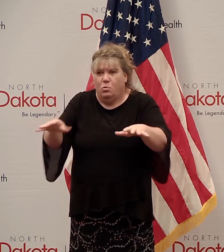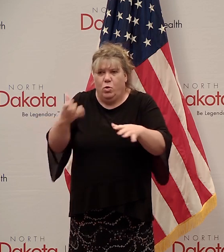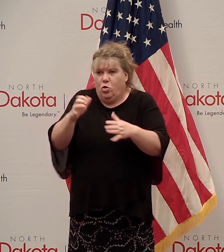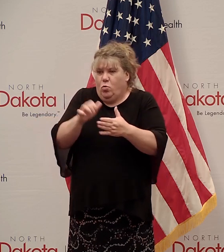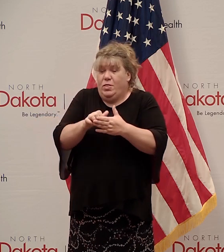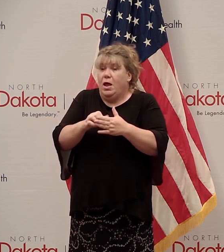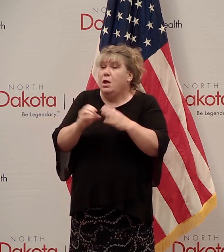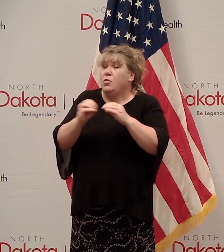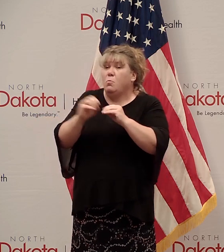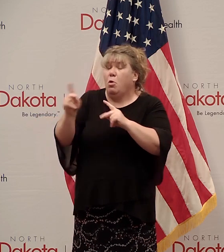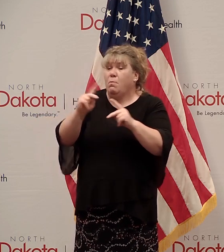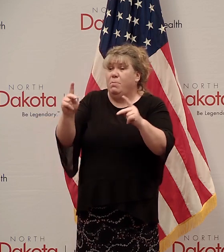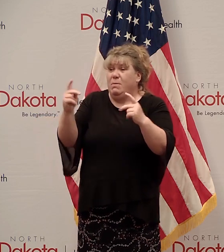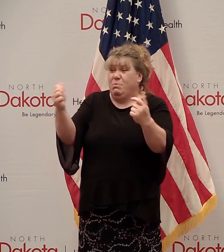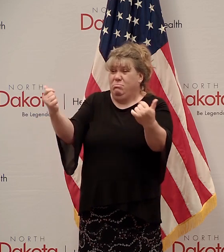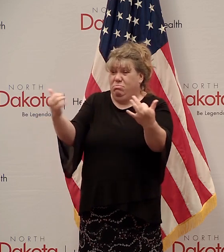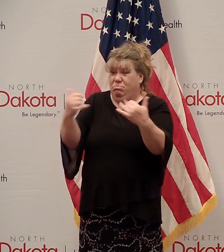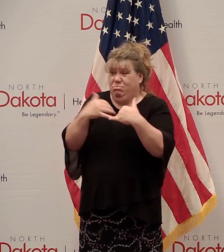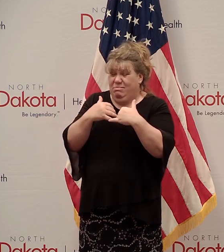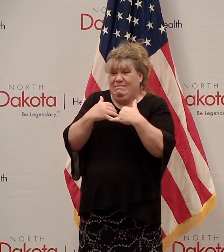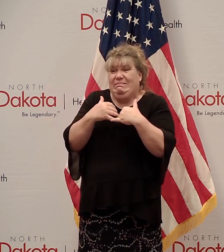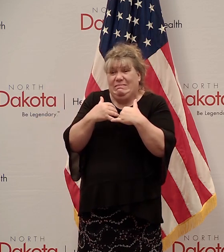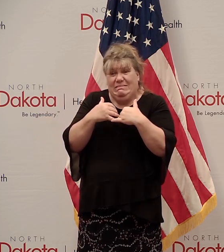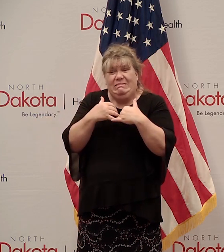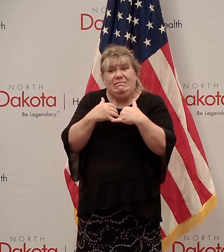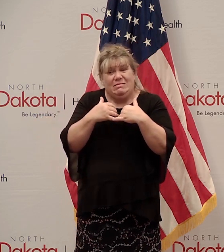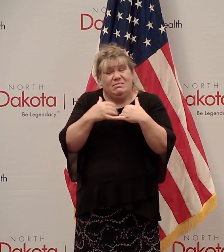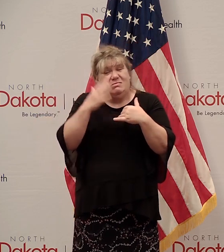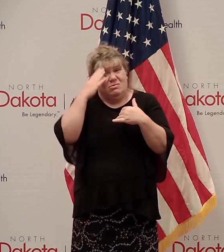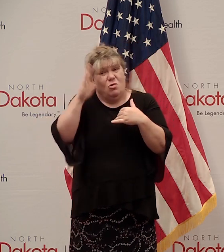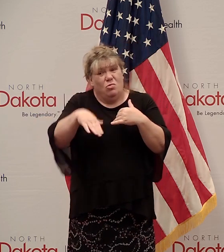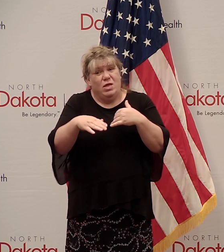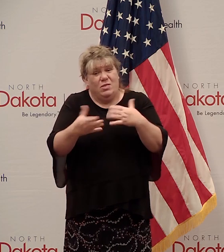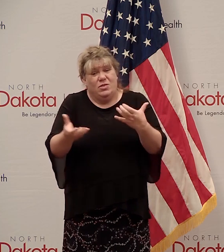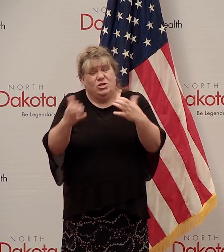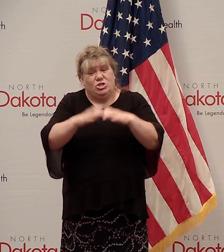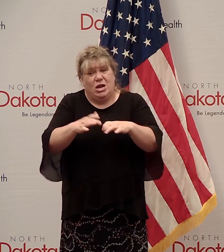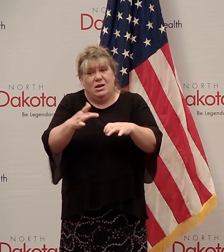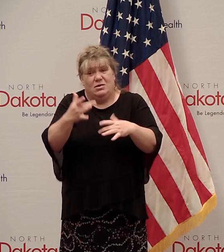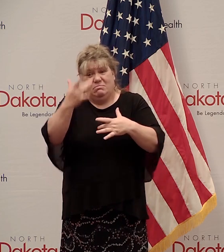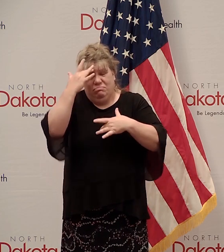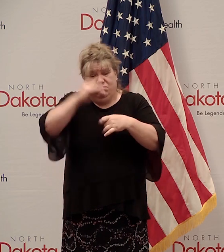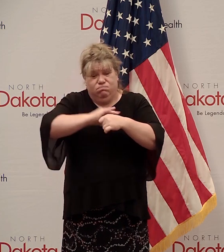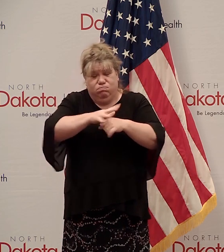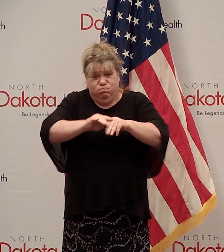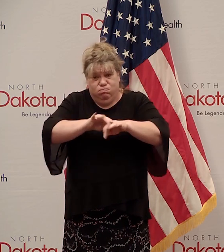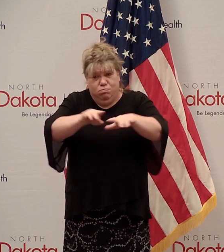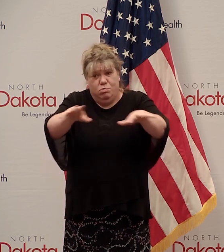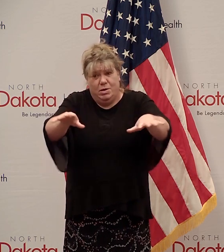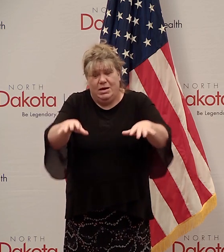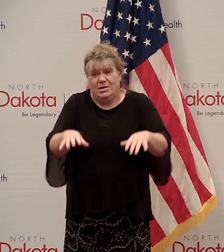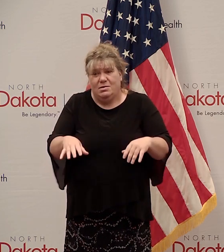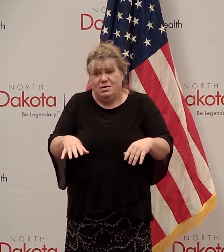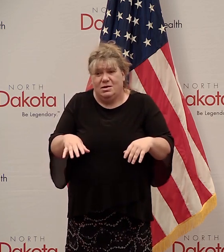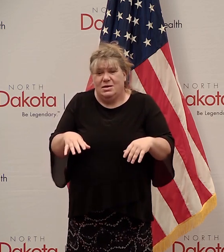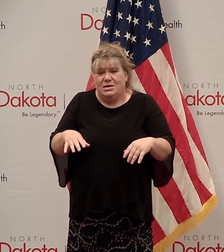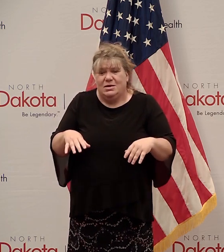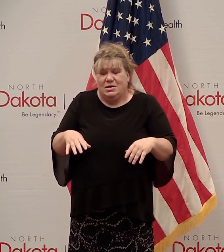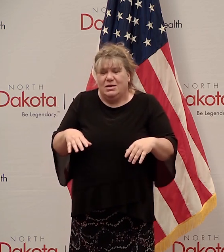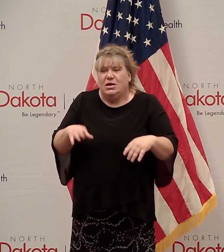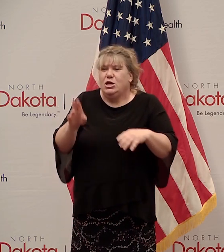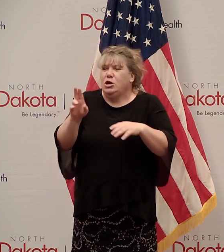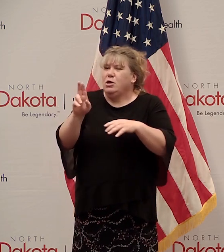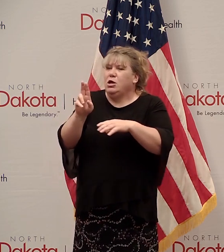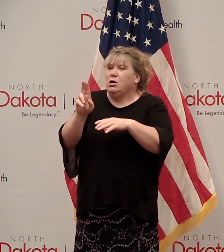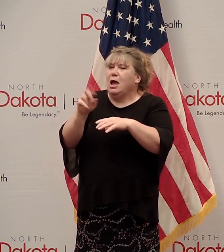the more people you have, the more crowded you get, you're increasing the possible transmission risk for your customers. And I would just think in good